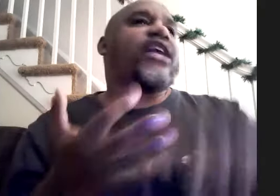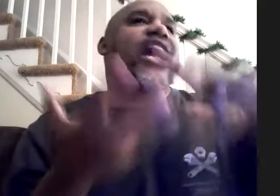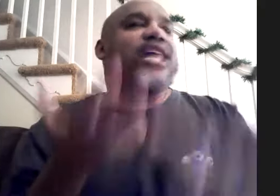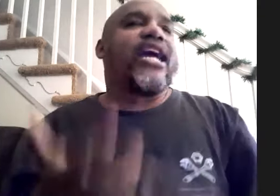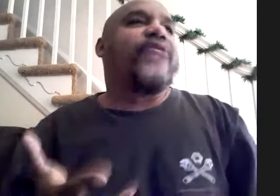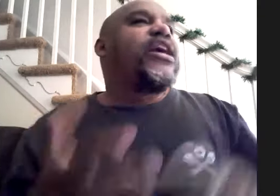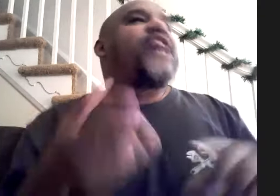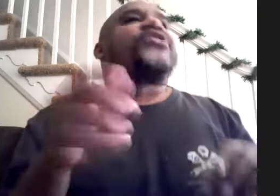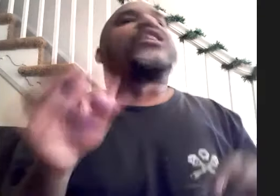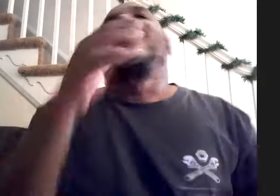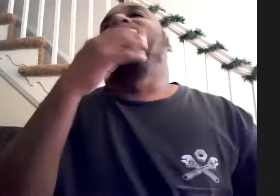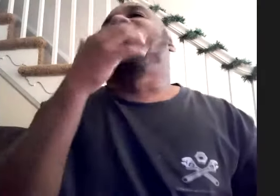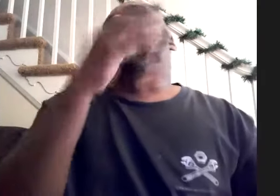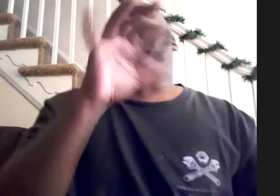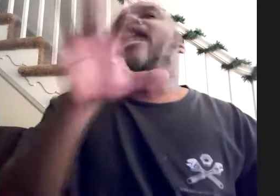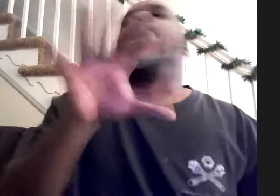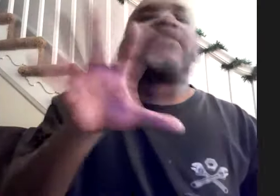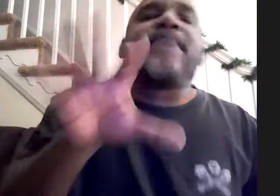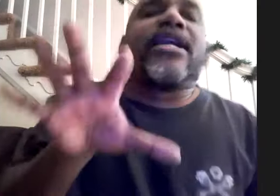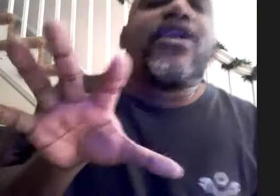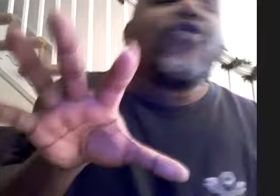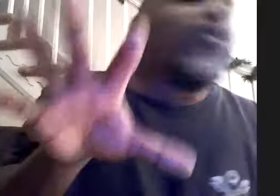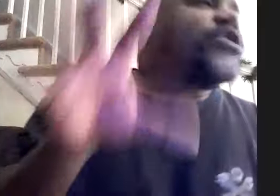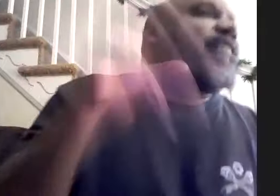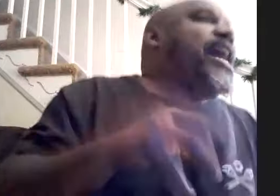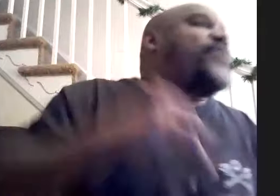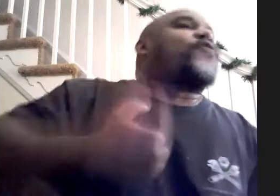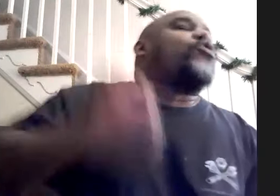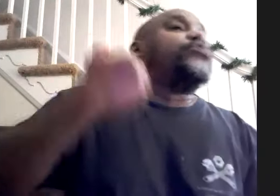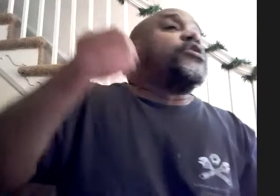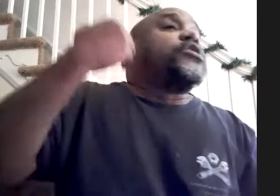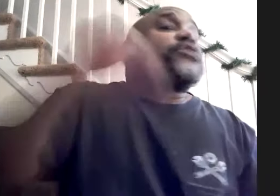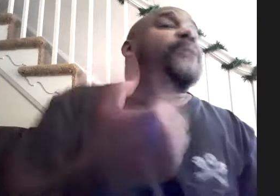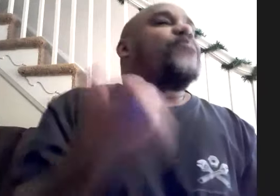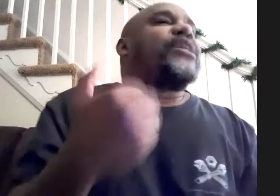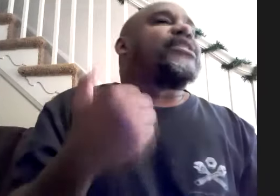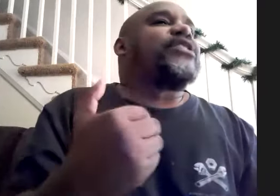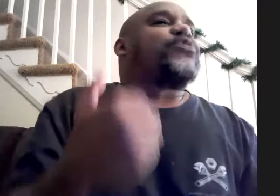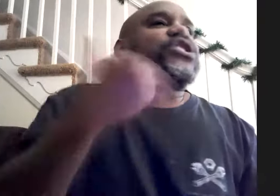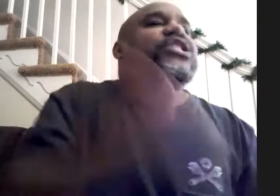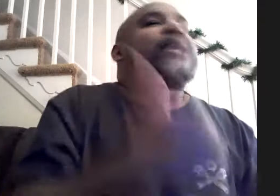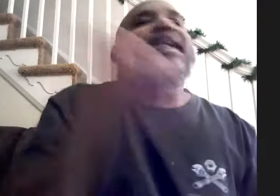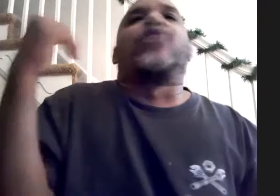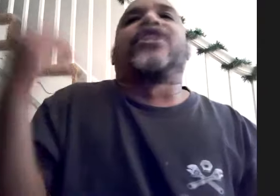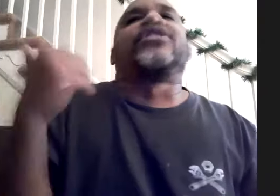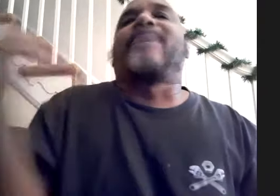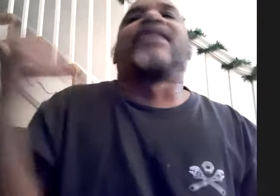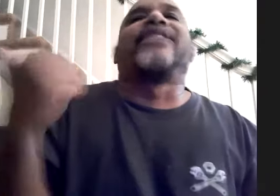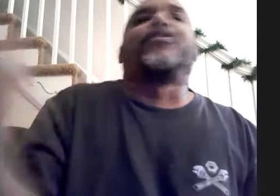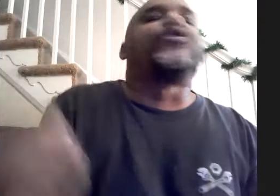hotline and the thing and the thing it didn't help them any was the guy that wrote some of their biggest hits was the same guy that one of the same guys that produced